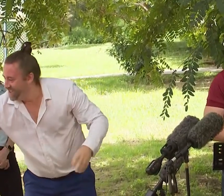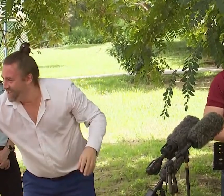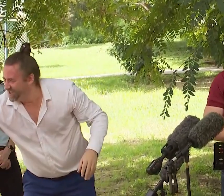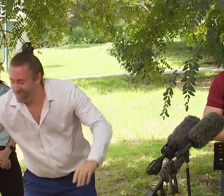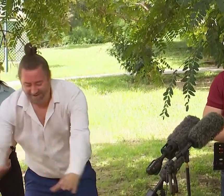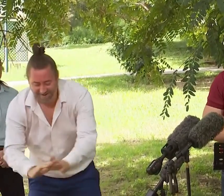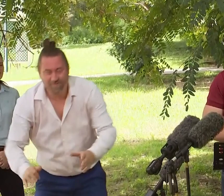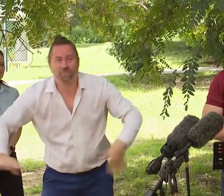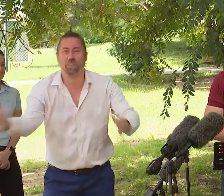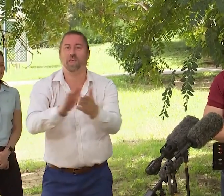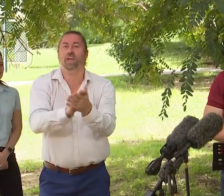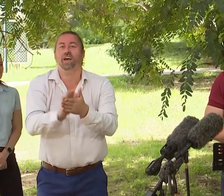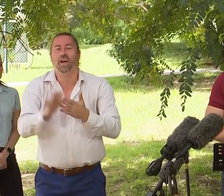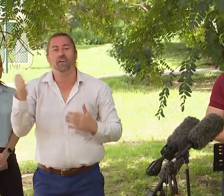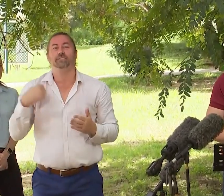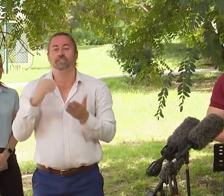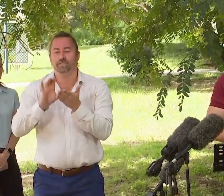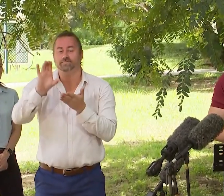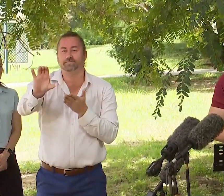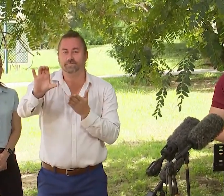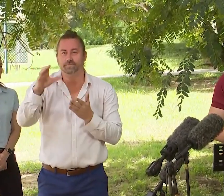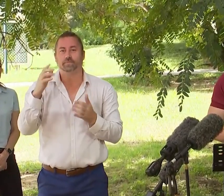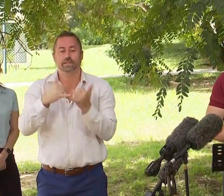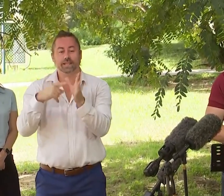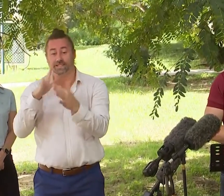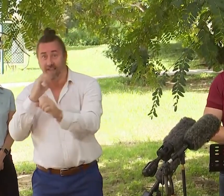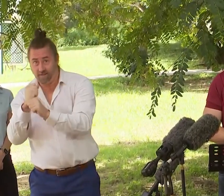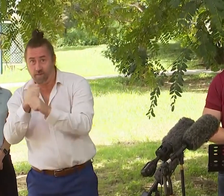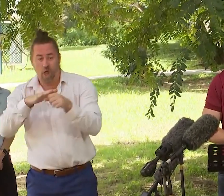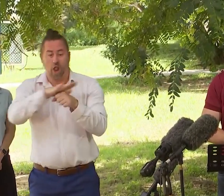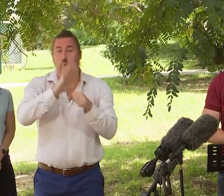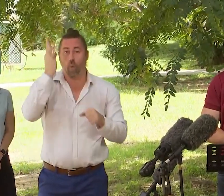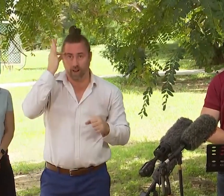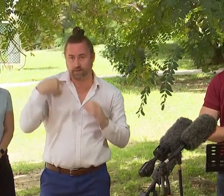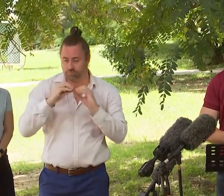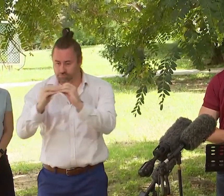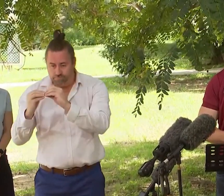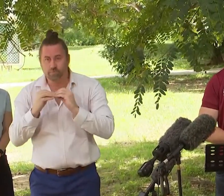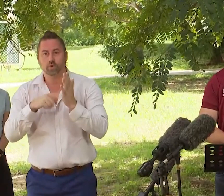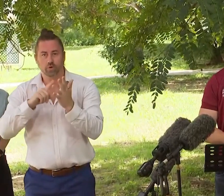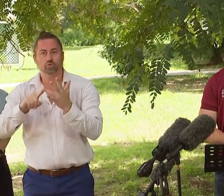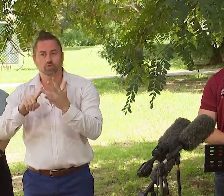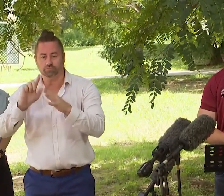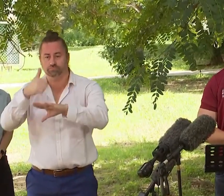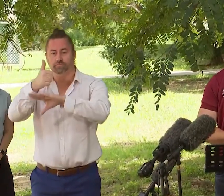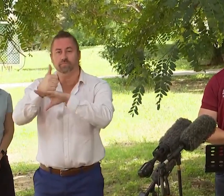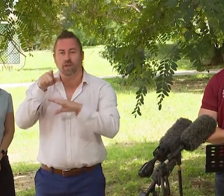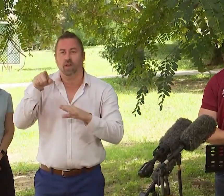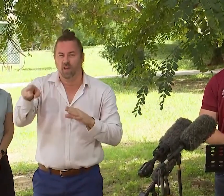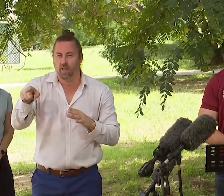There was a program jointly funded between the state government and local councils to administer those